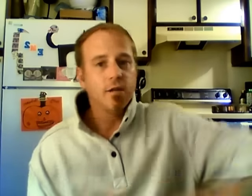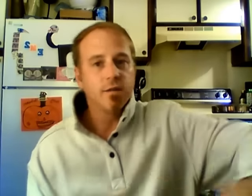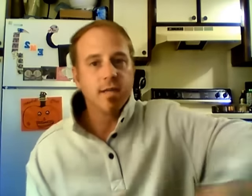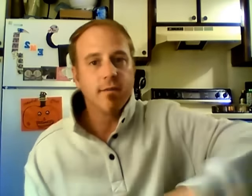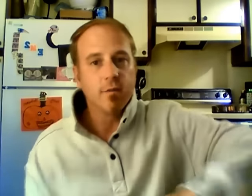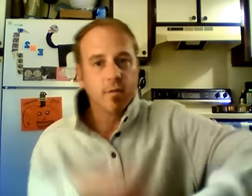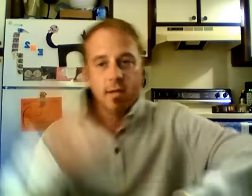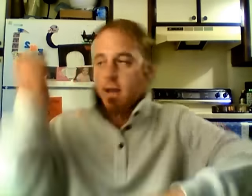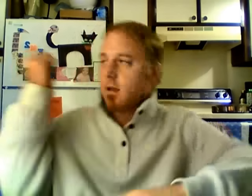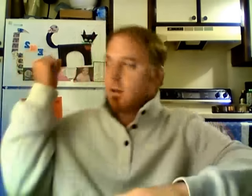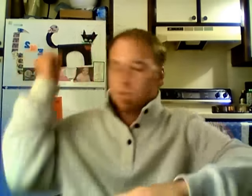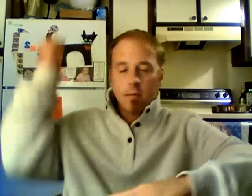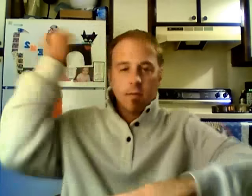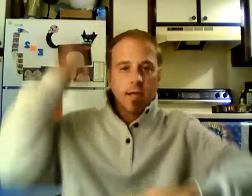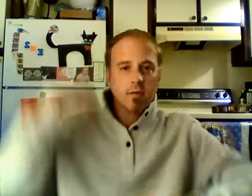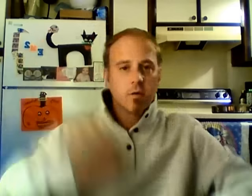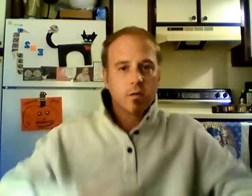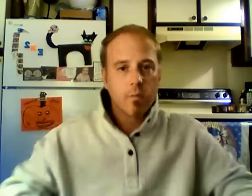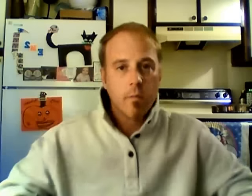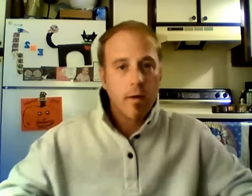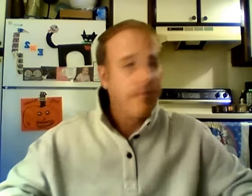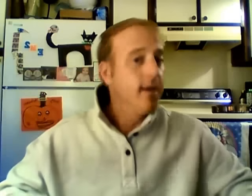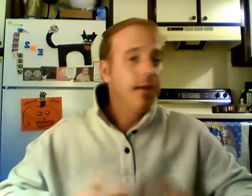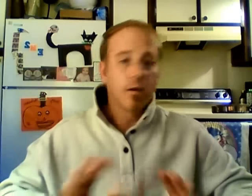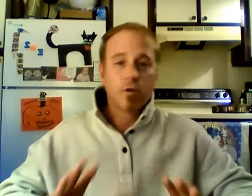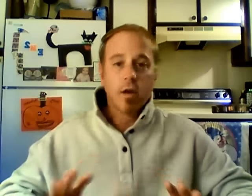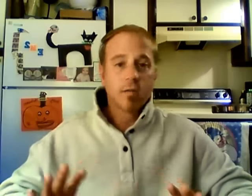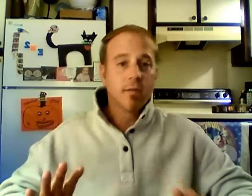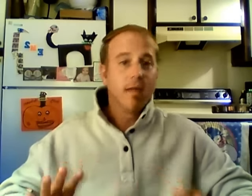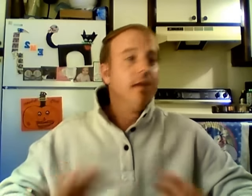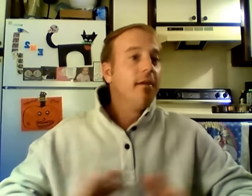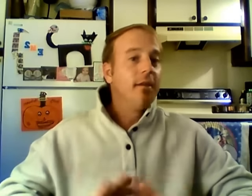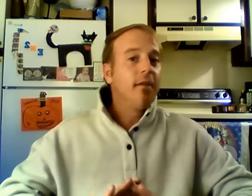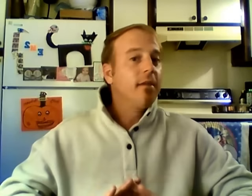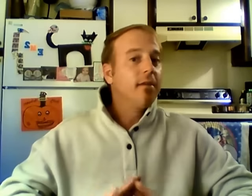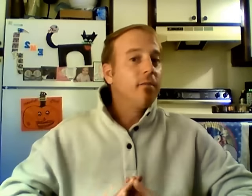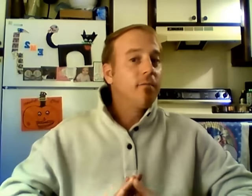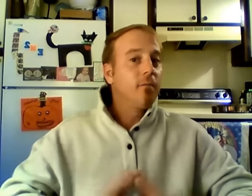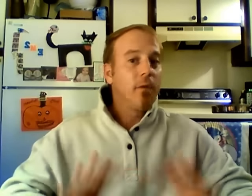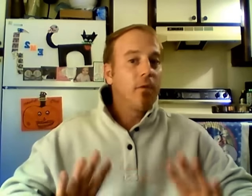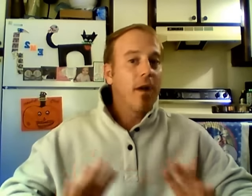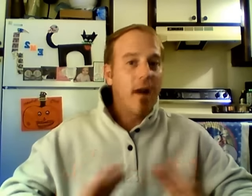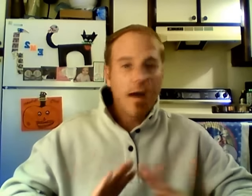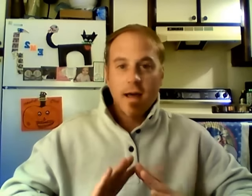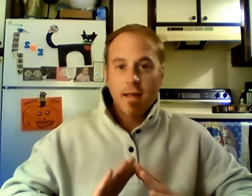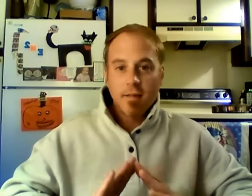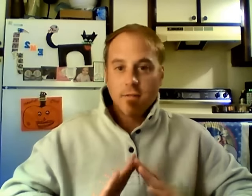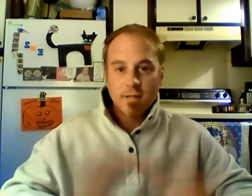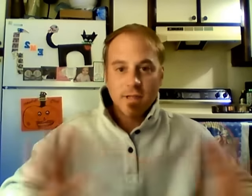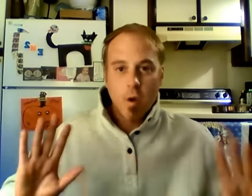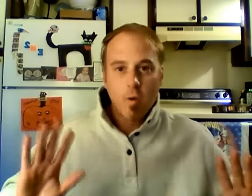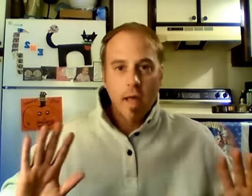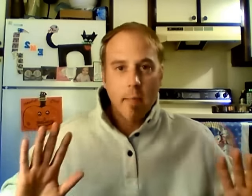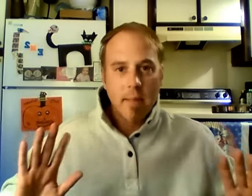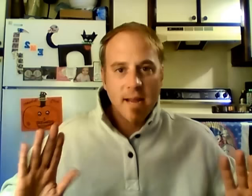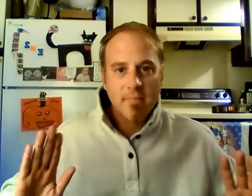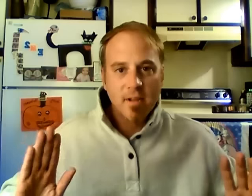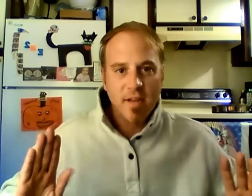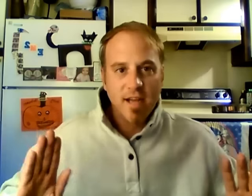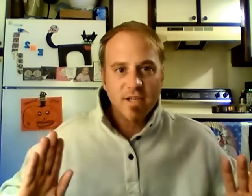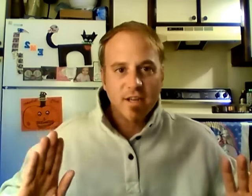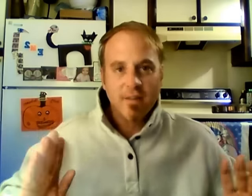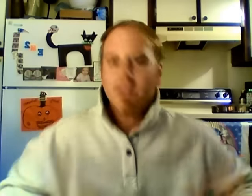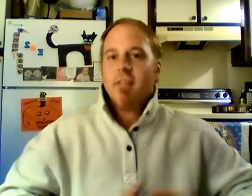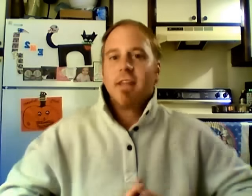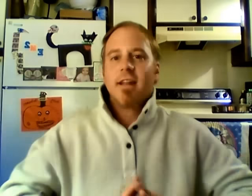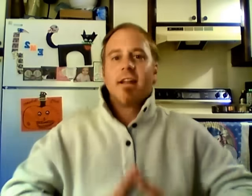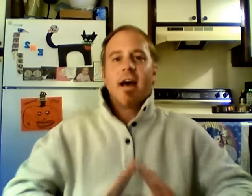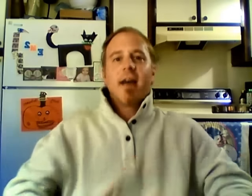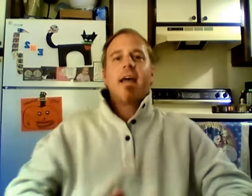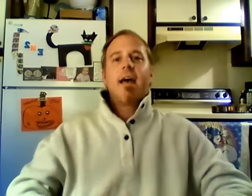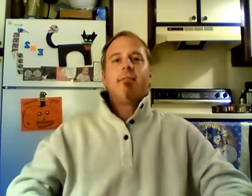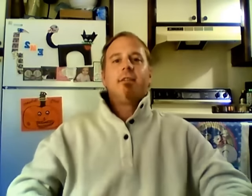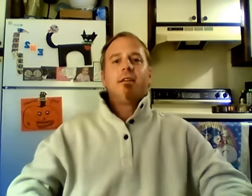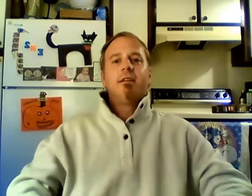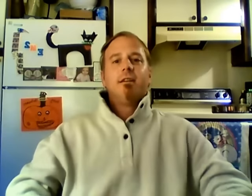didn't you see if there was like some light source from above? Now trust me, we were not, there was no like manipulation. They did not have the